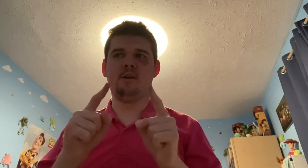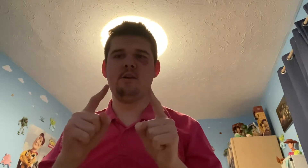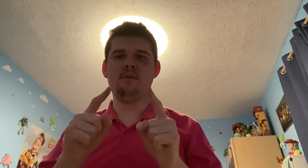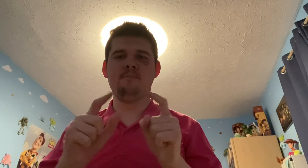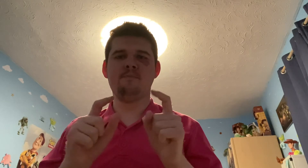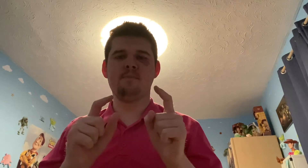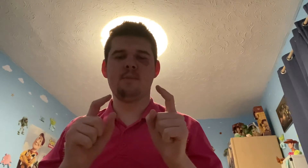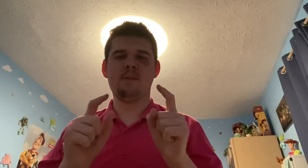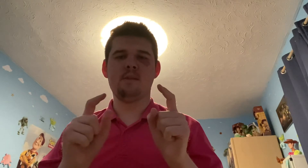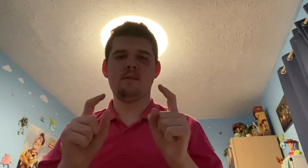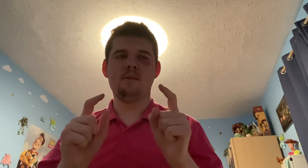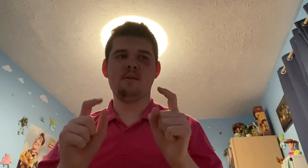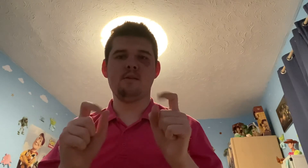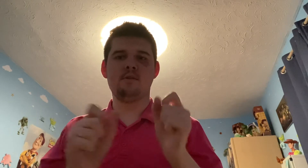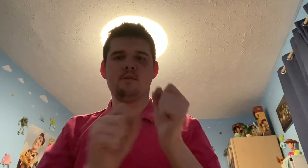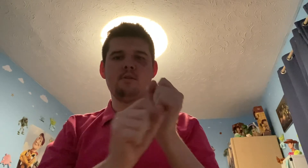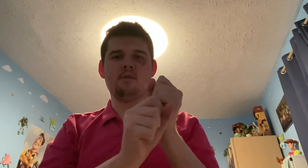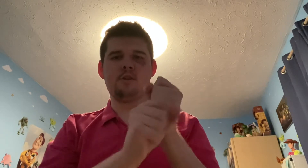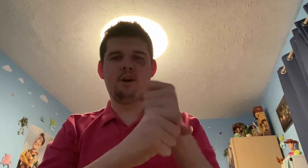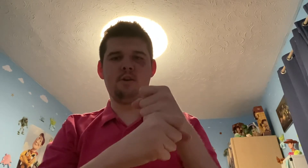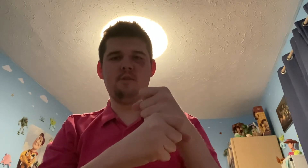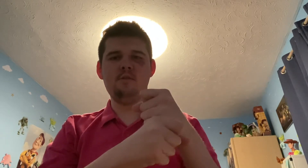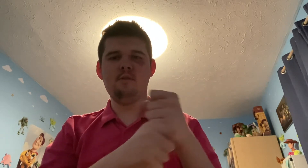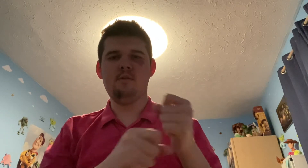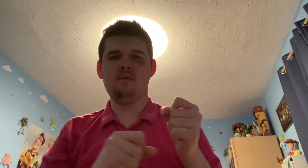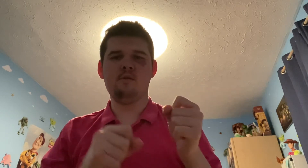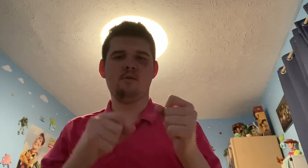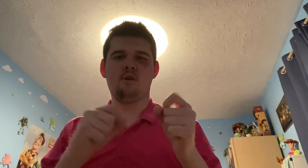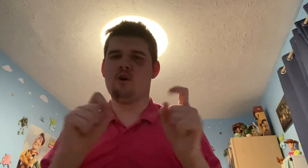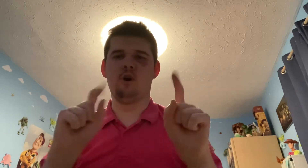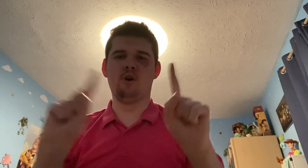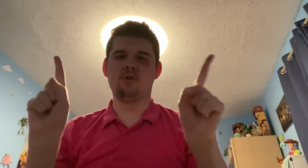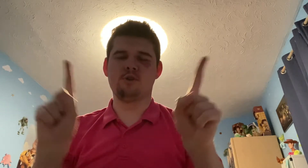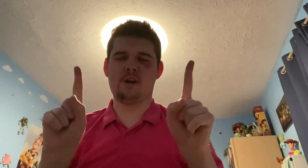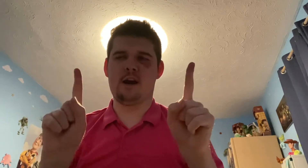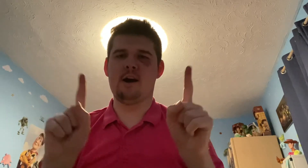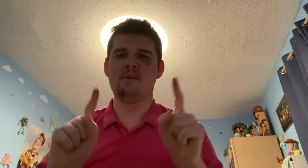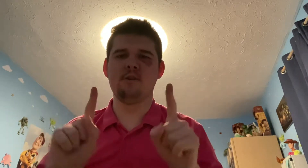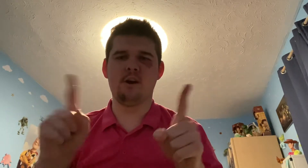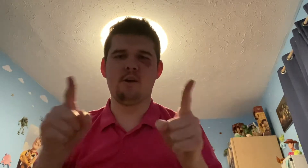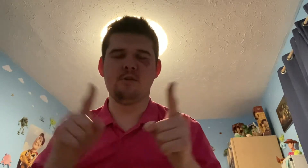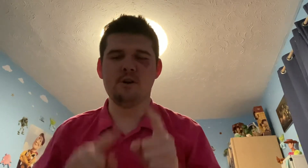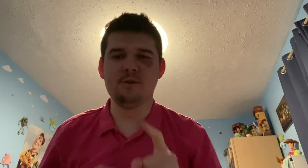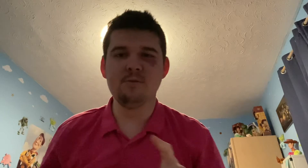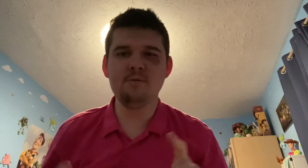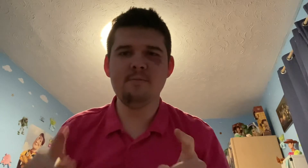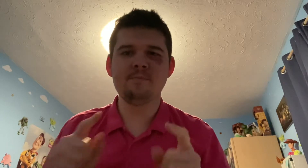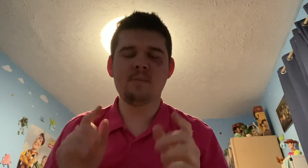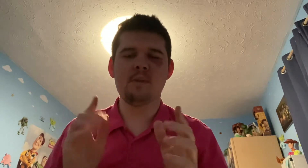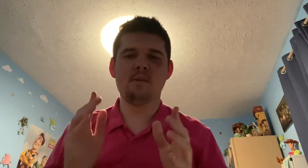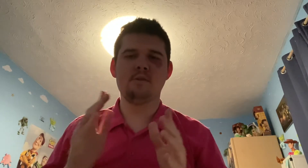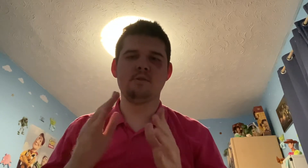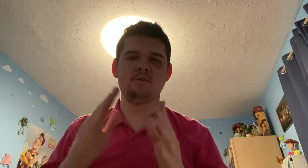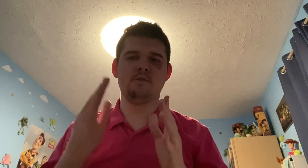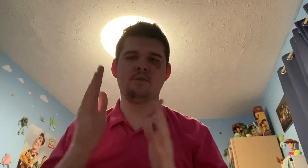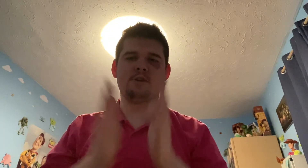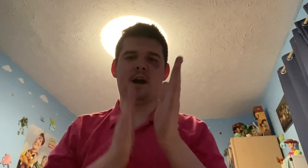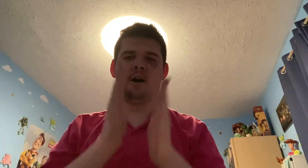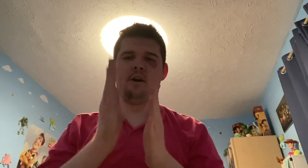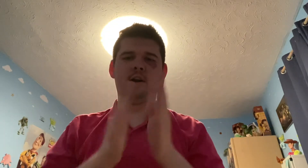do or show you all sign